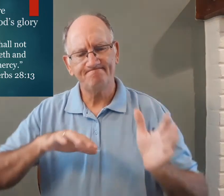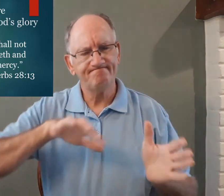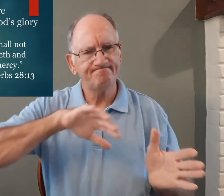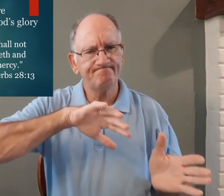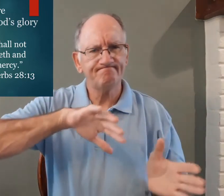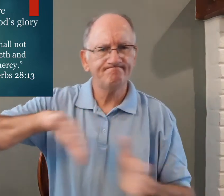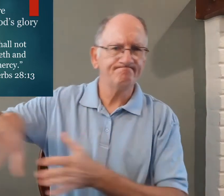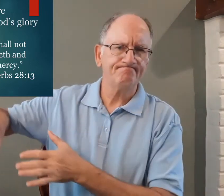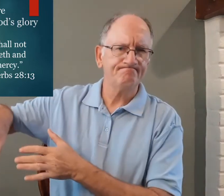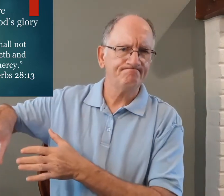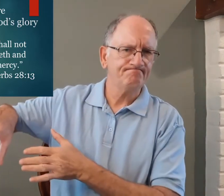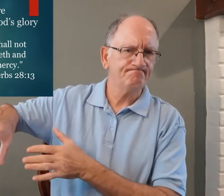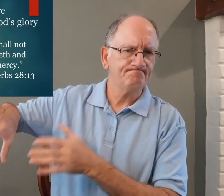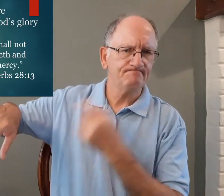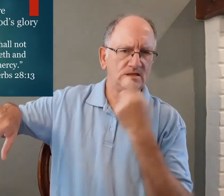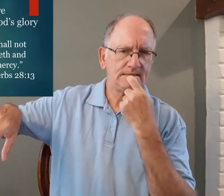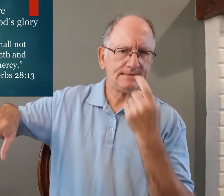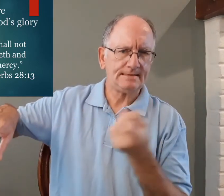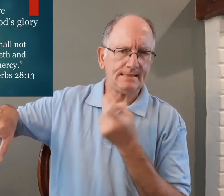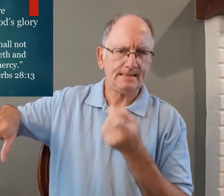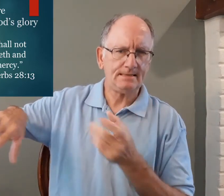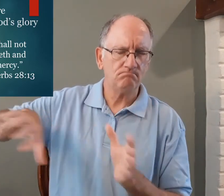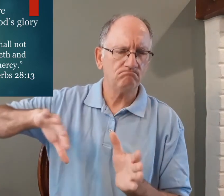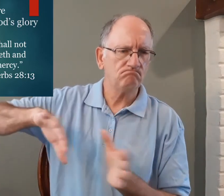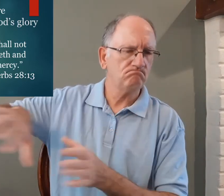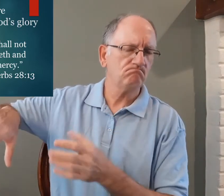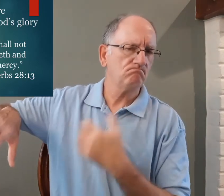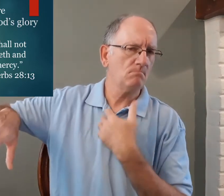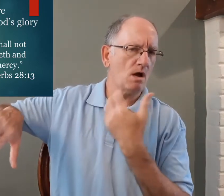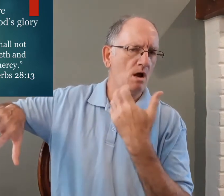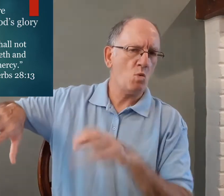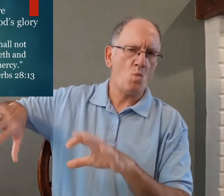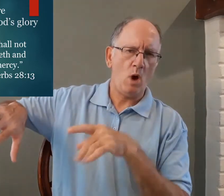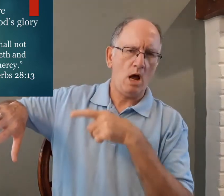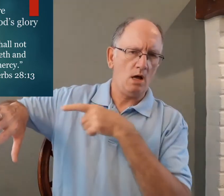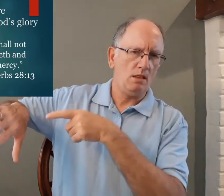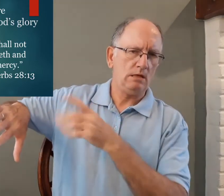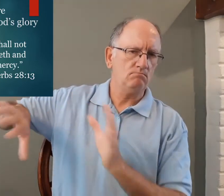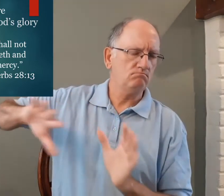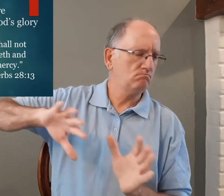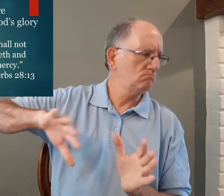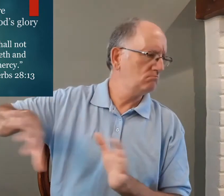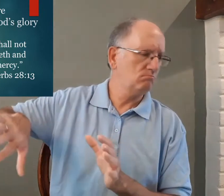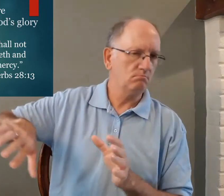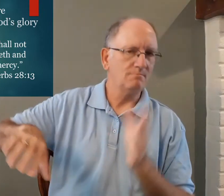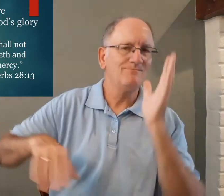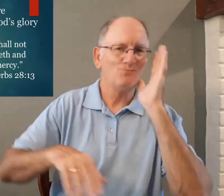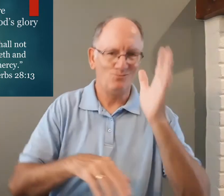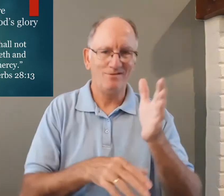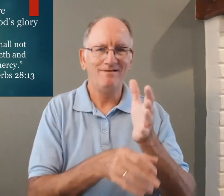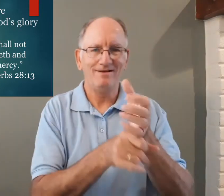and forsaketh them forsaketh that sin put that sin aside and say I don't want this